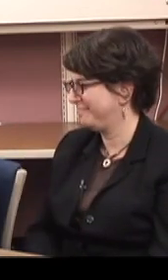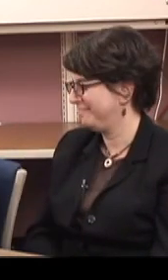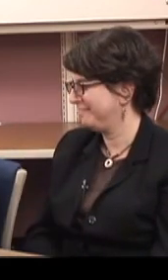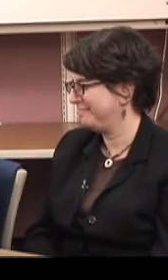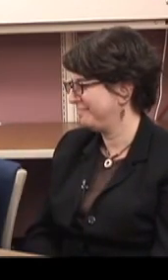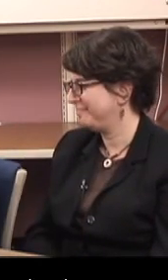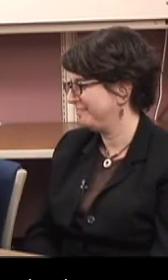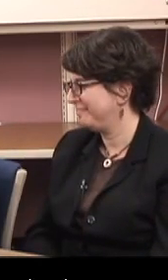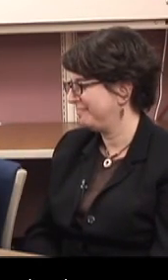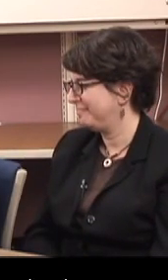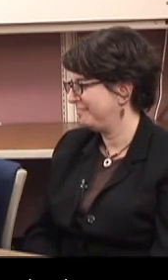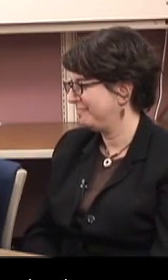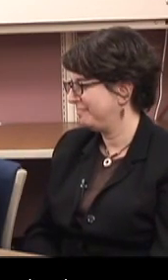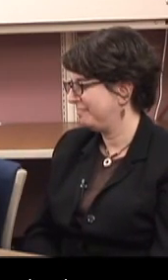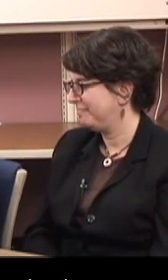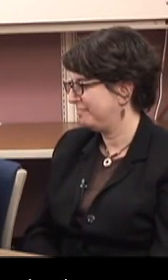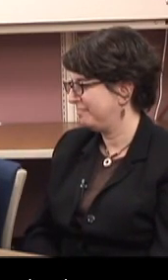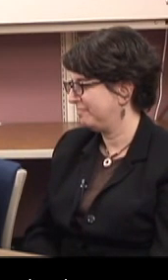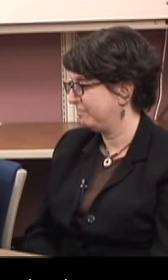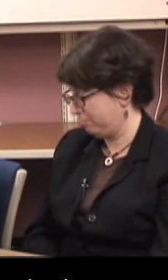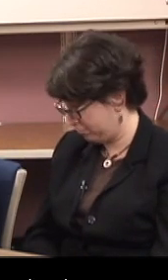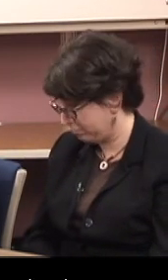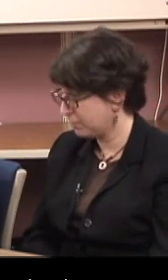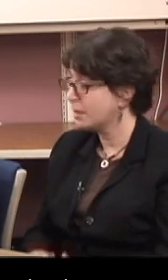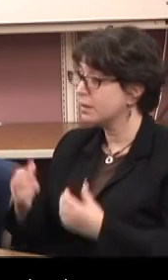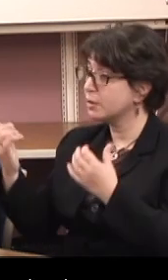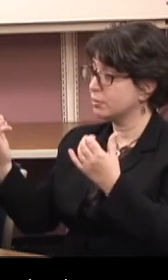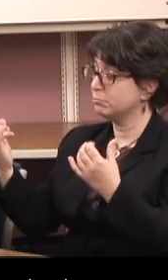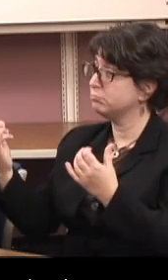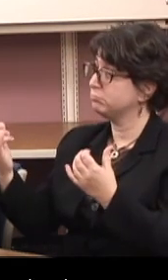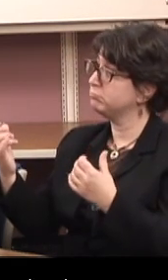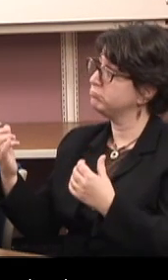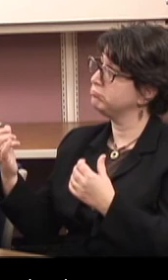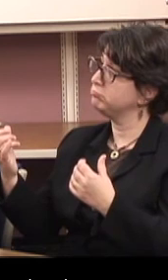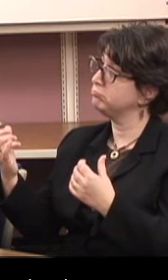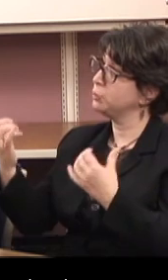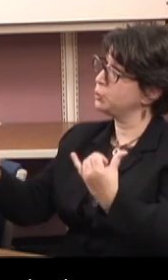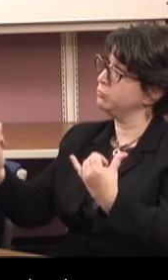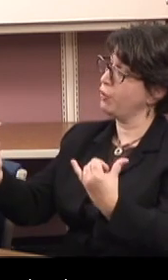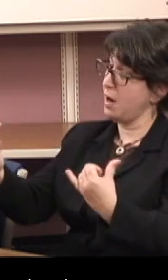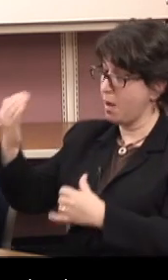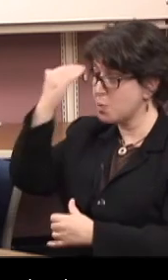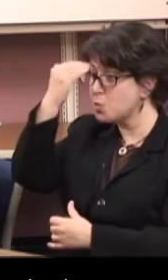Do you know anybody that works at a bakery now or owns a bakery?